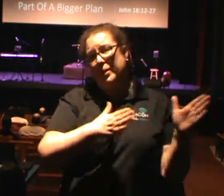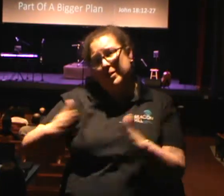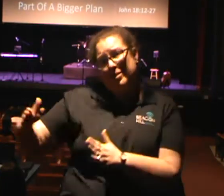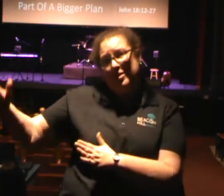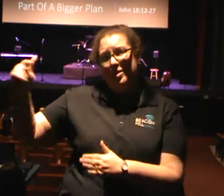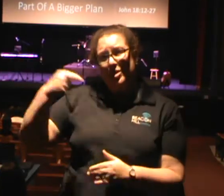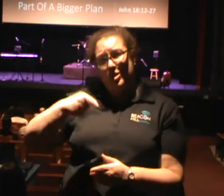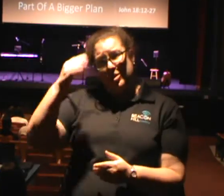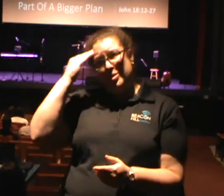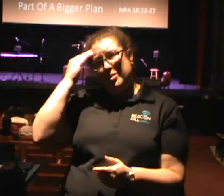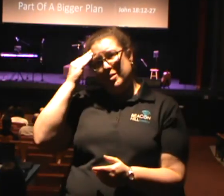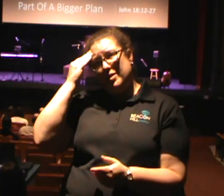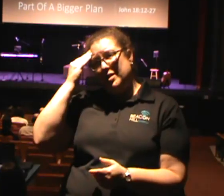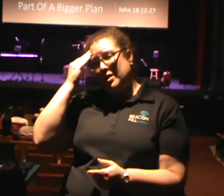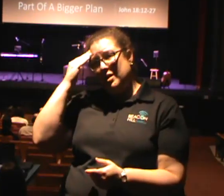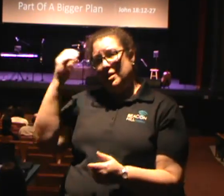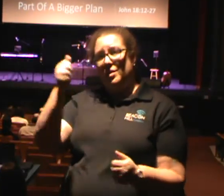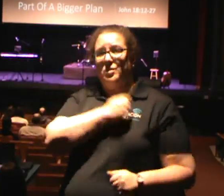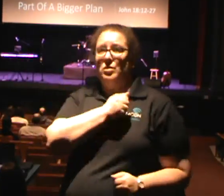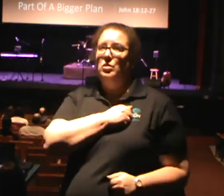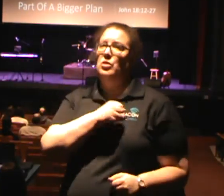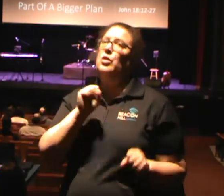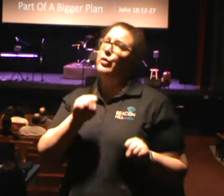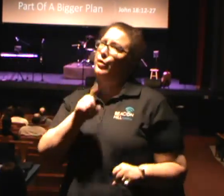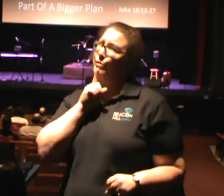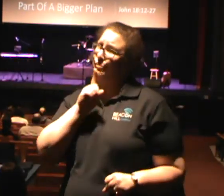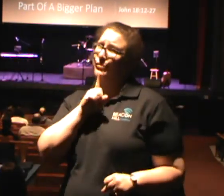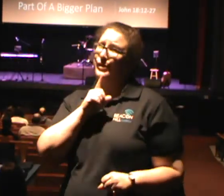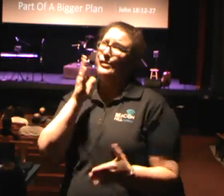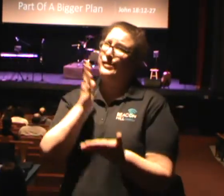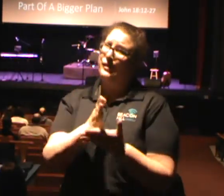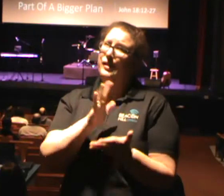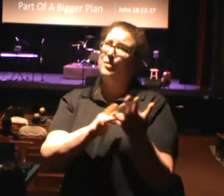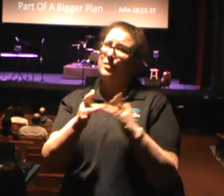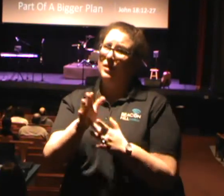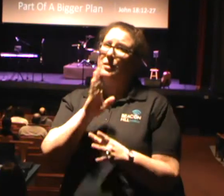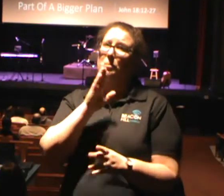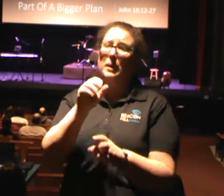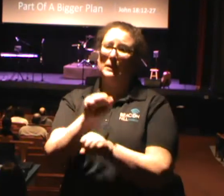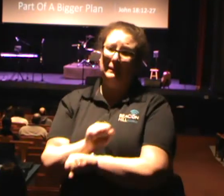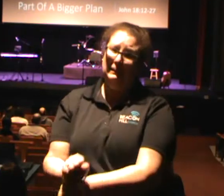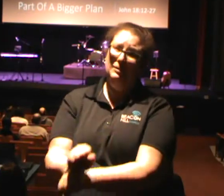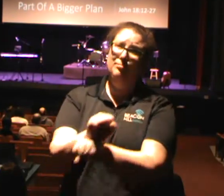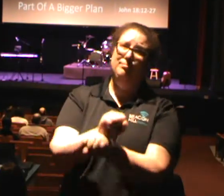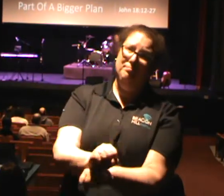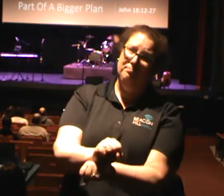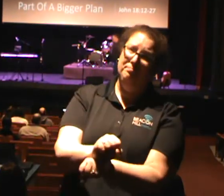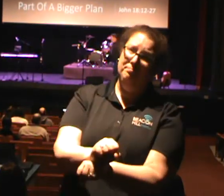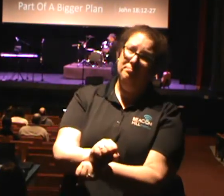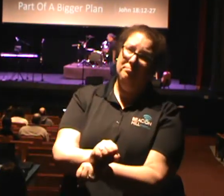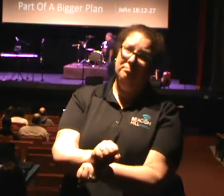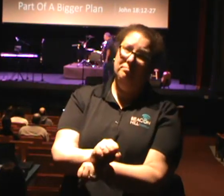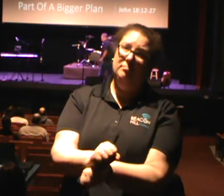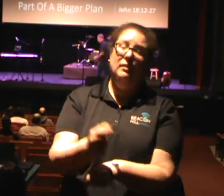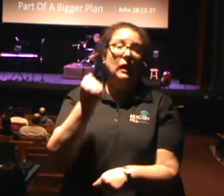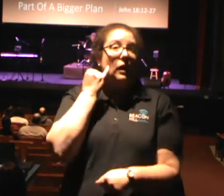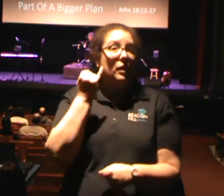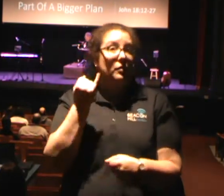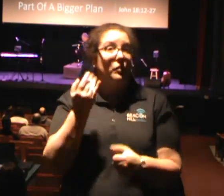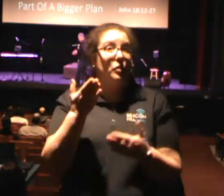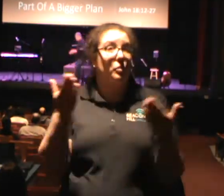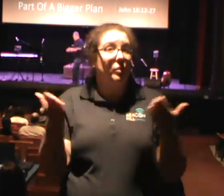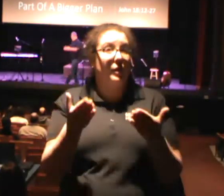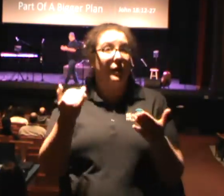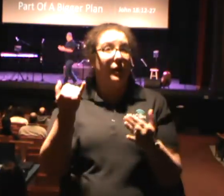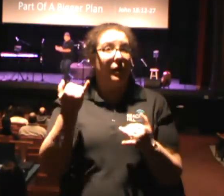these soldiers really could stop Jesus by simply tying him up? Church, if you were here last week, you'll see